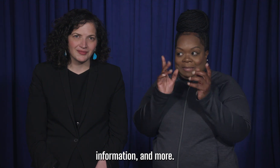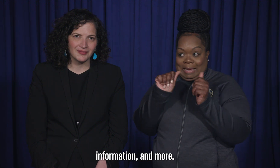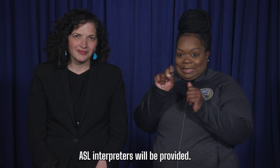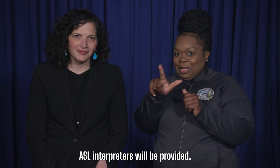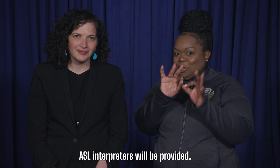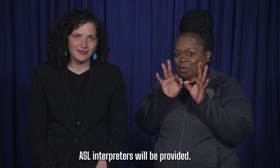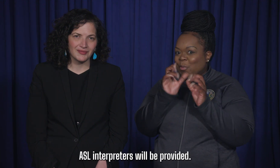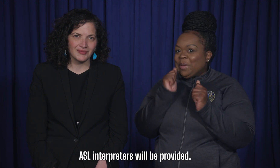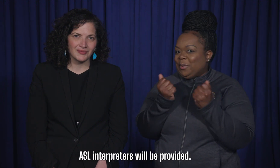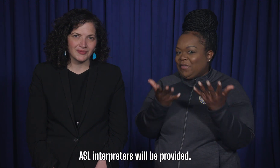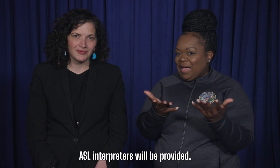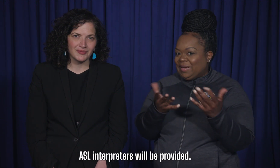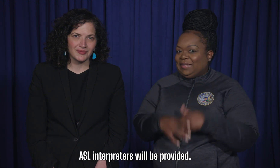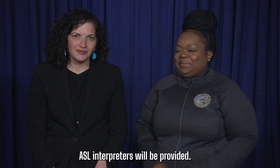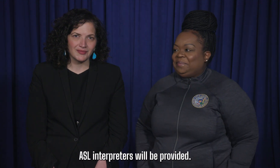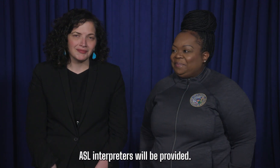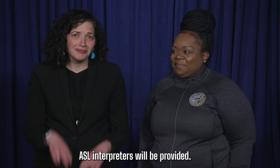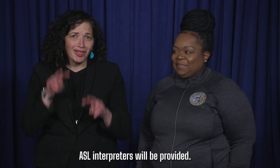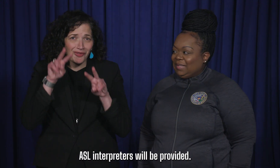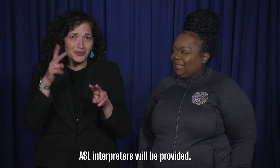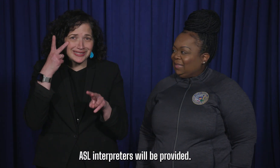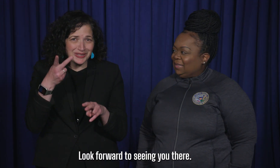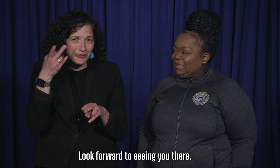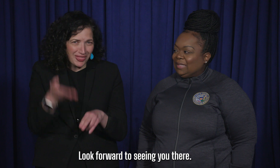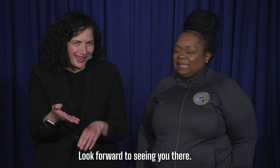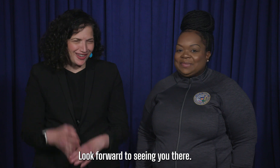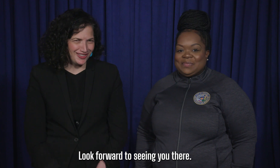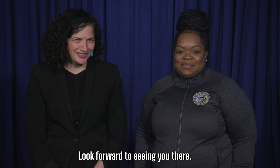ASL interpreters will be provided. Look forward to seeing you there!